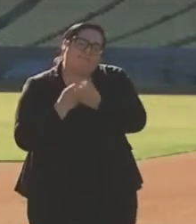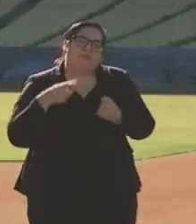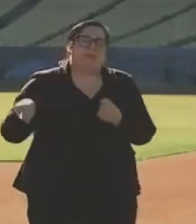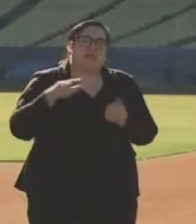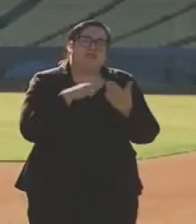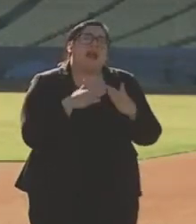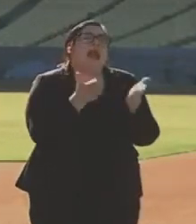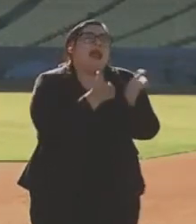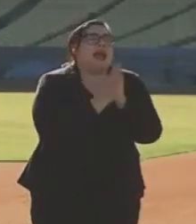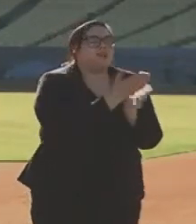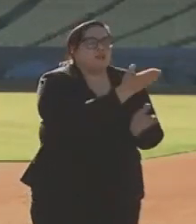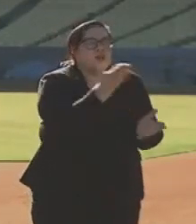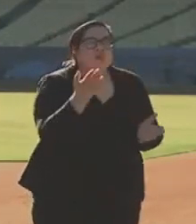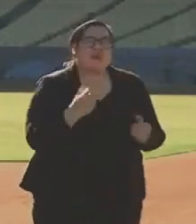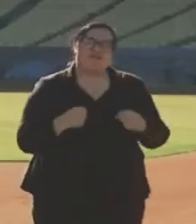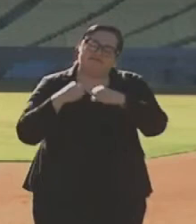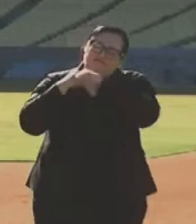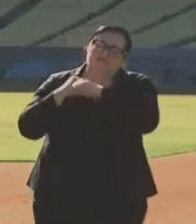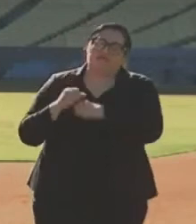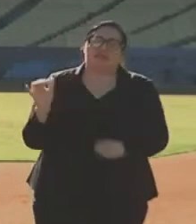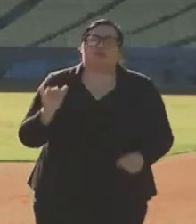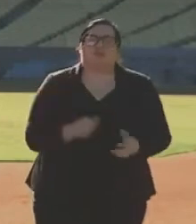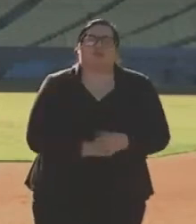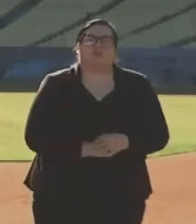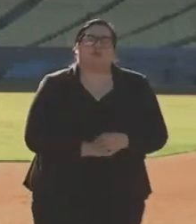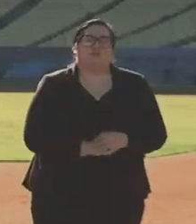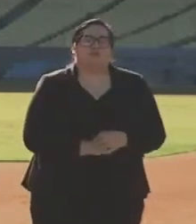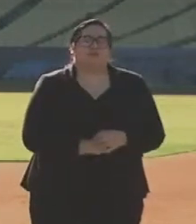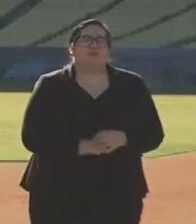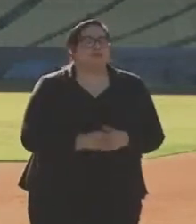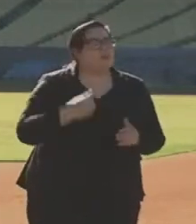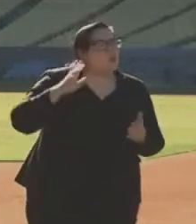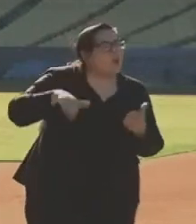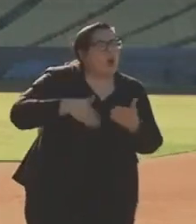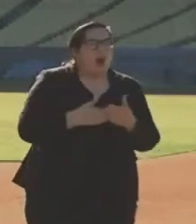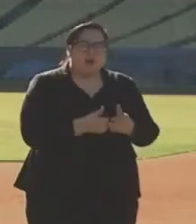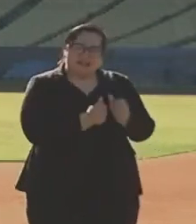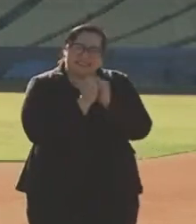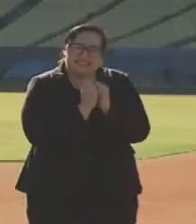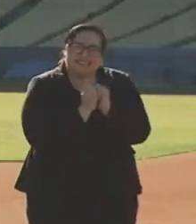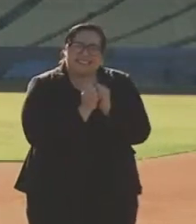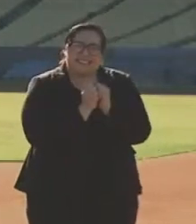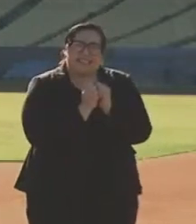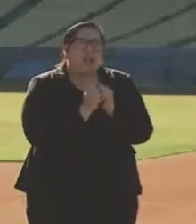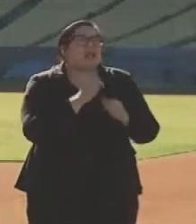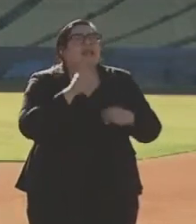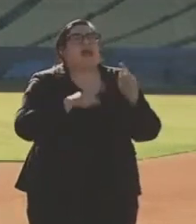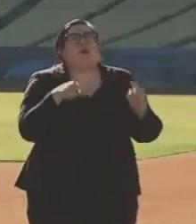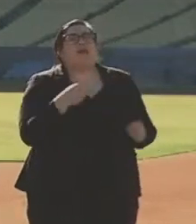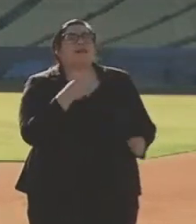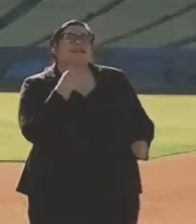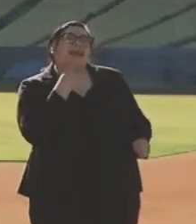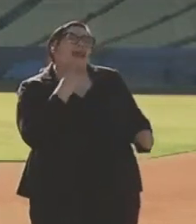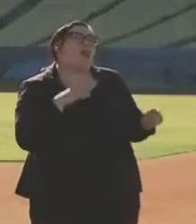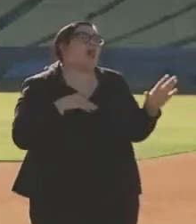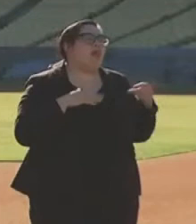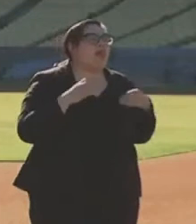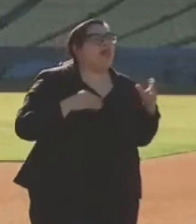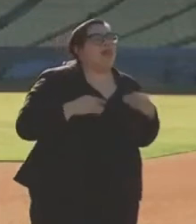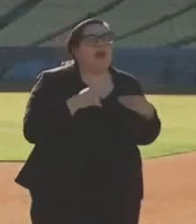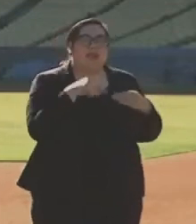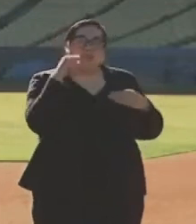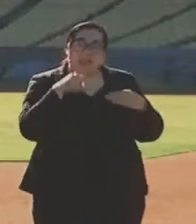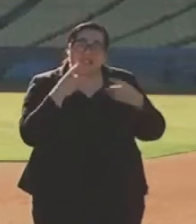that I ask you all to fight for as well. We're all in this together cannot just be a slogan. For this vaccine to